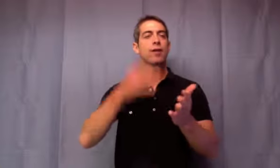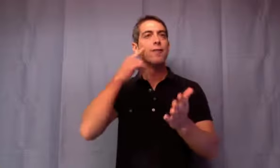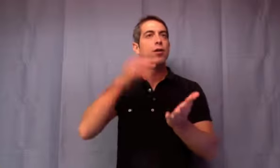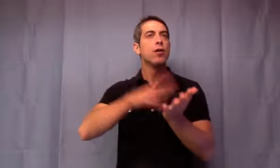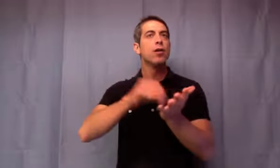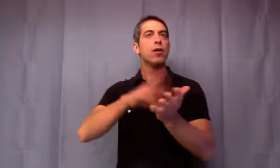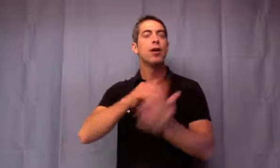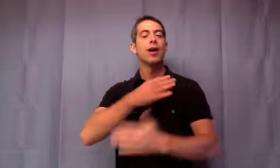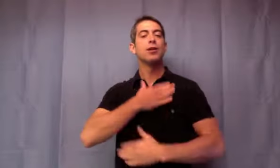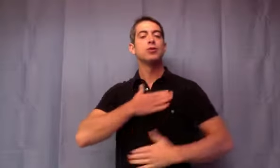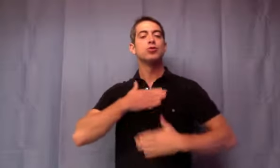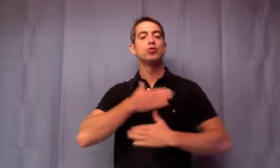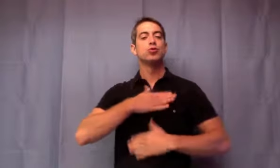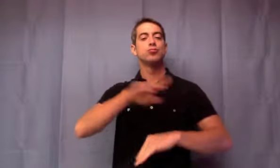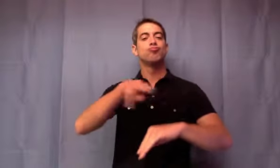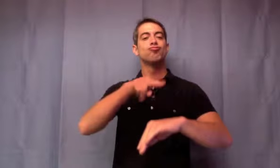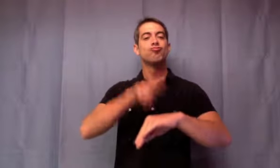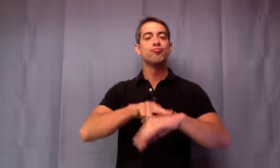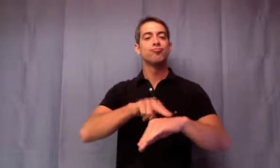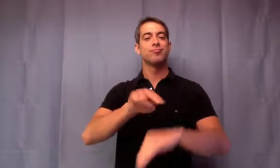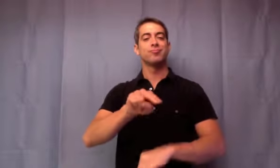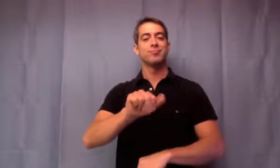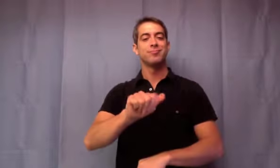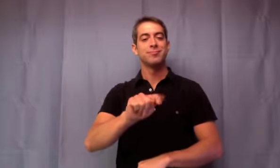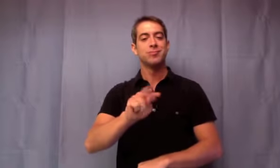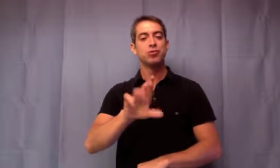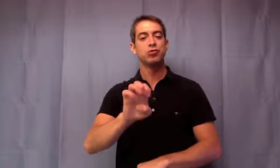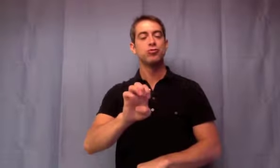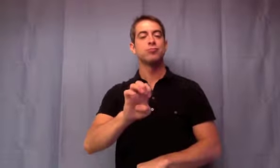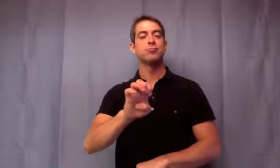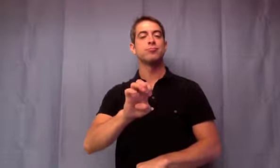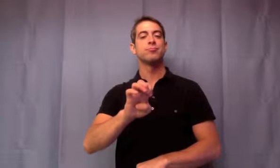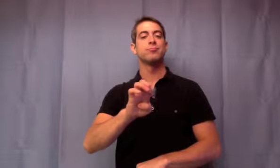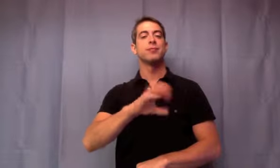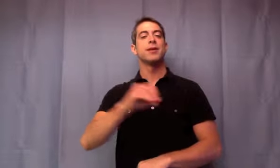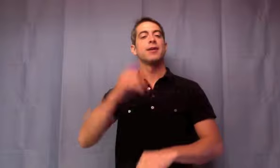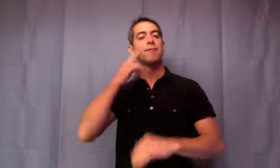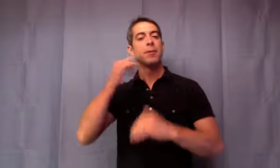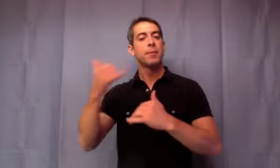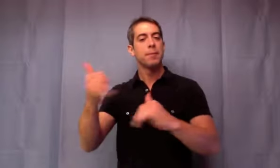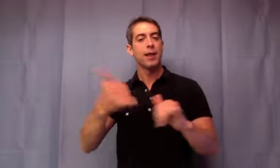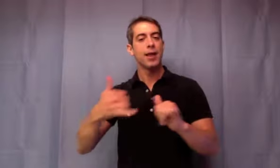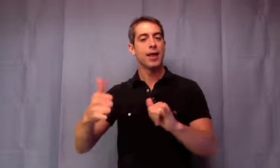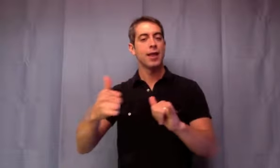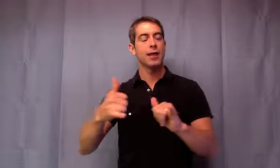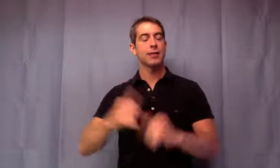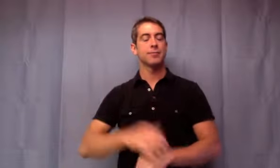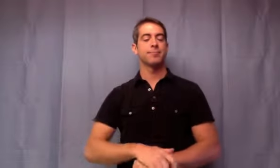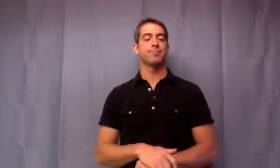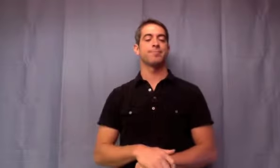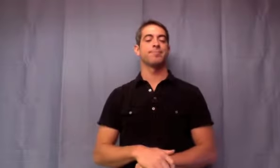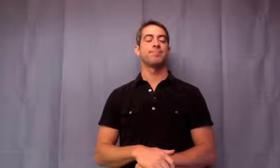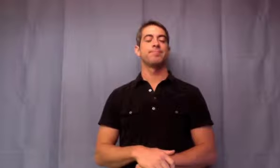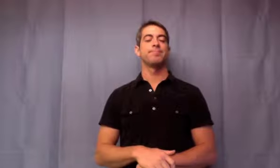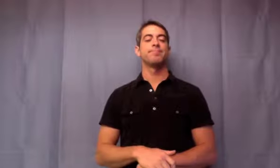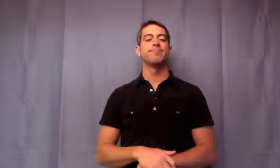The bottom line is to allow time to pursue the opportunity to relax and renew.